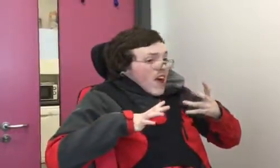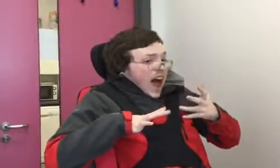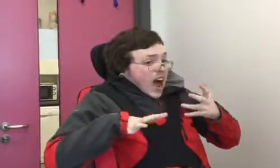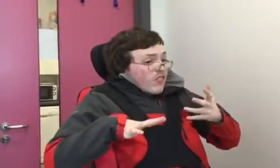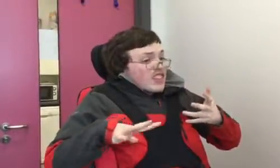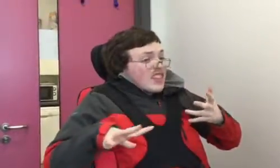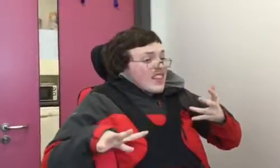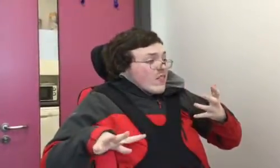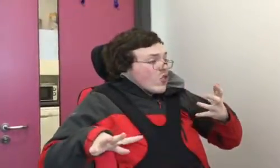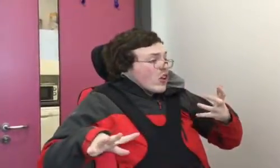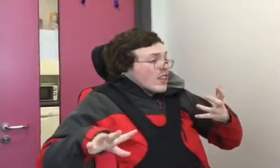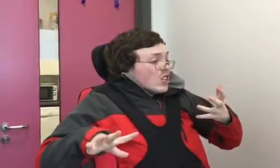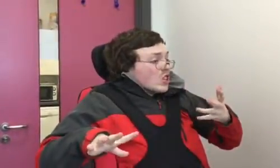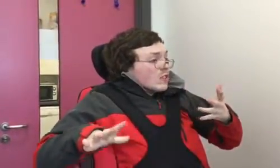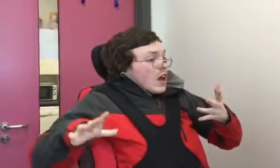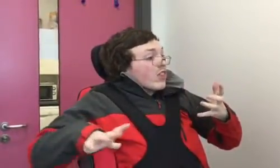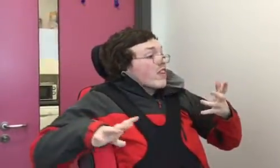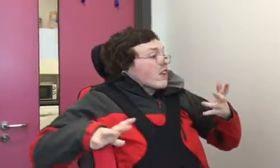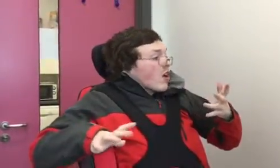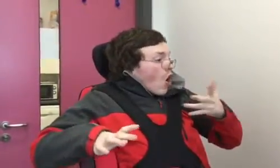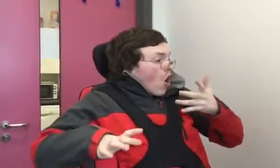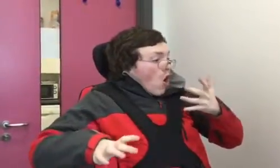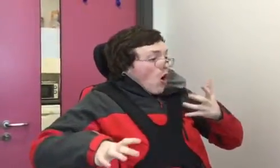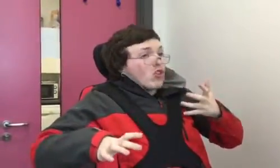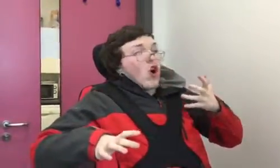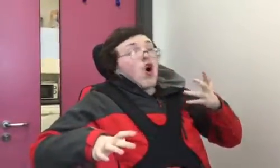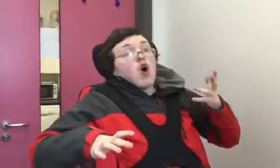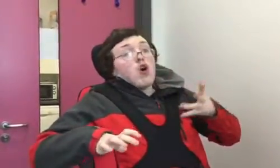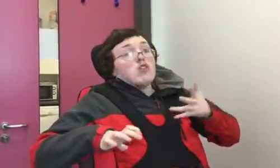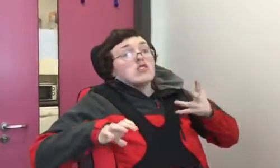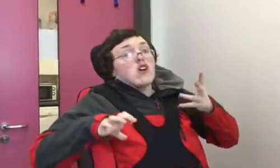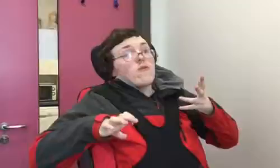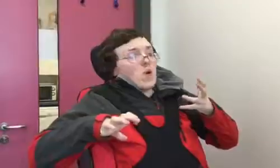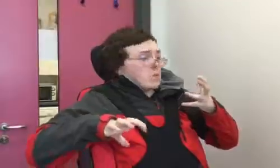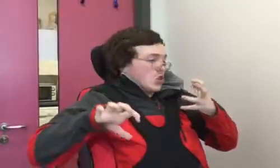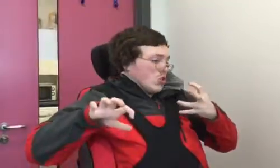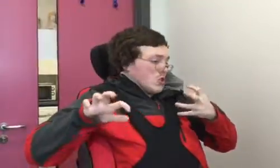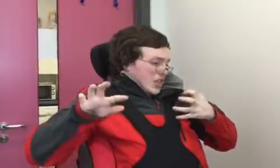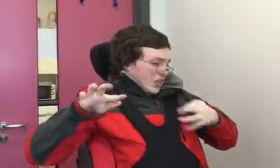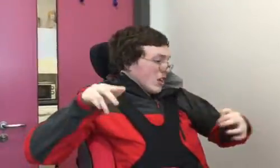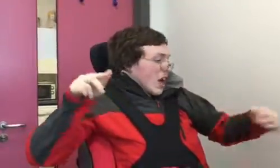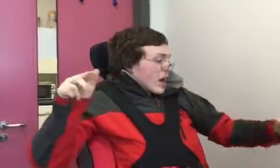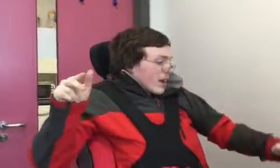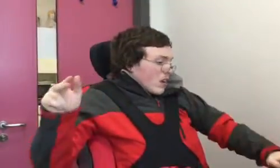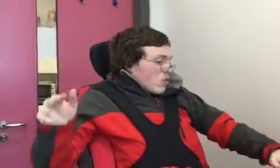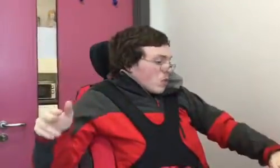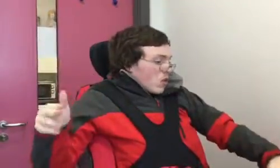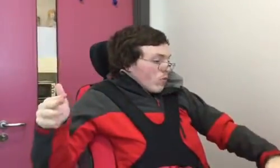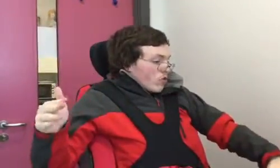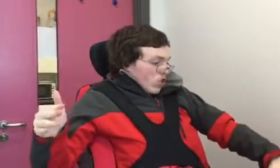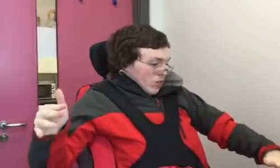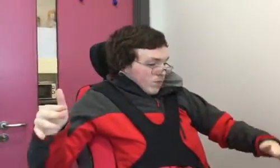After they leave college, a whole host of opportunities can open up to them.